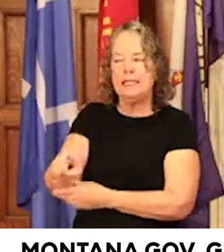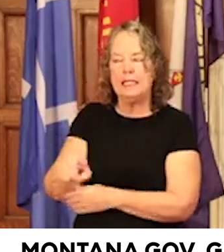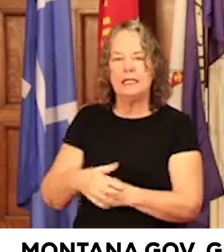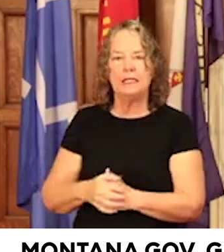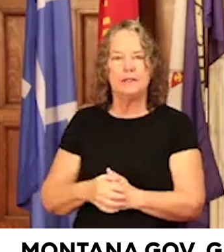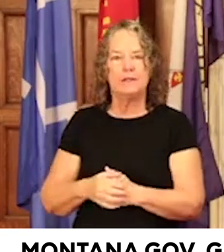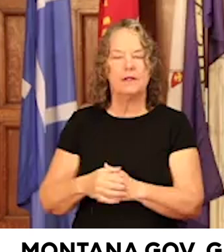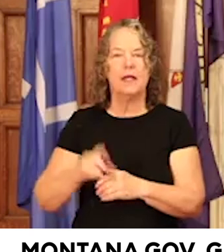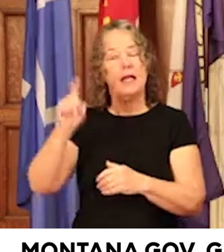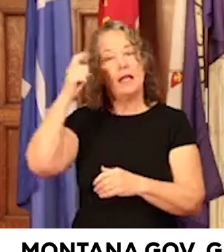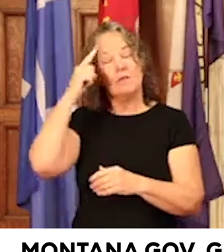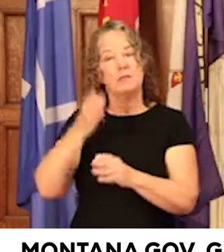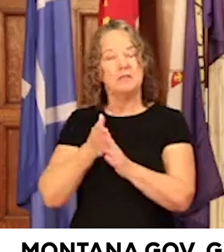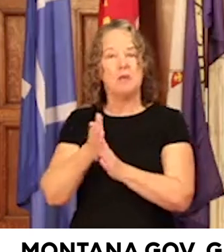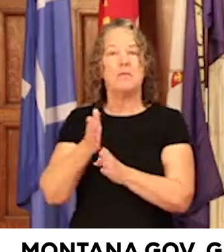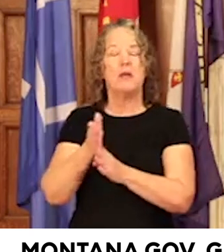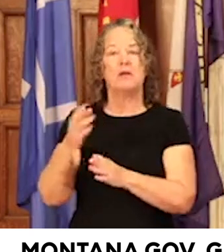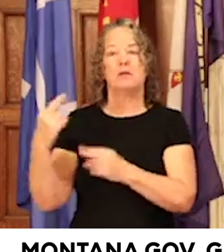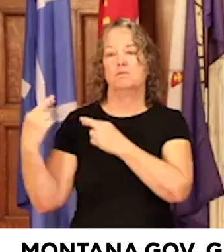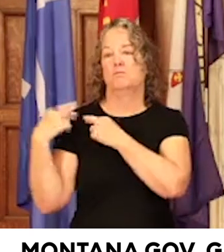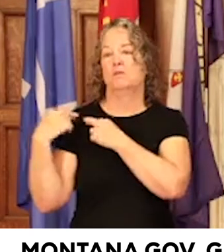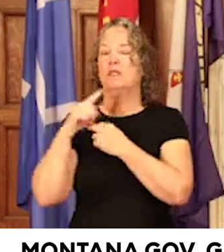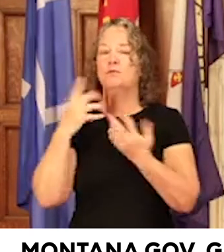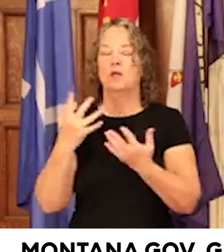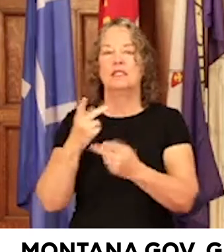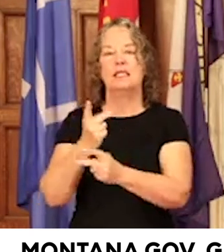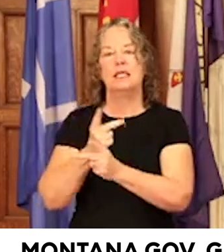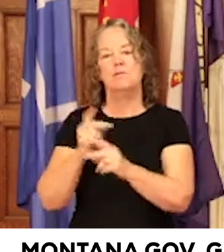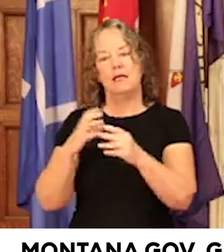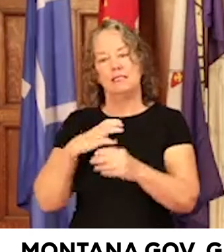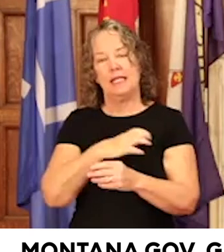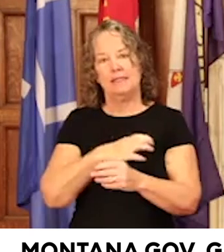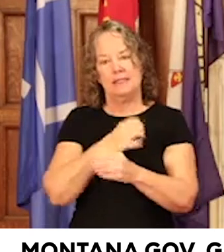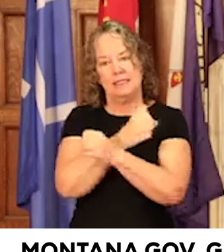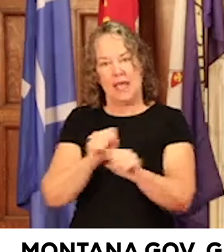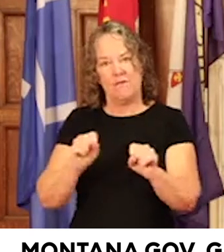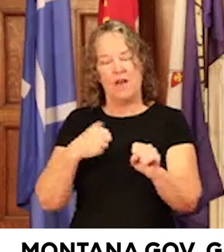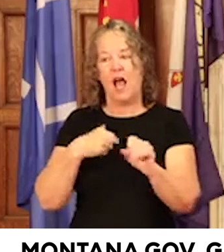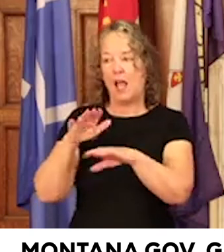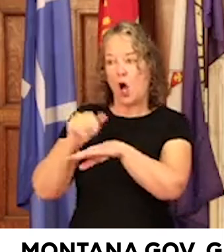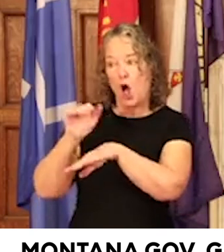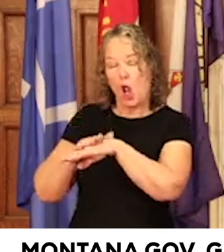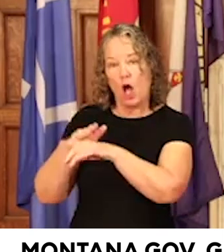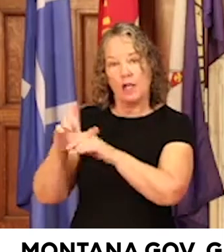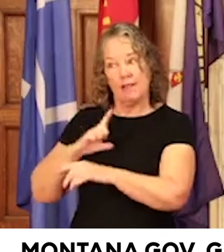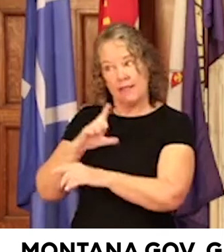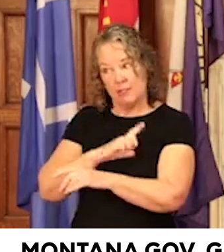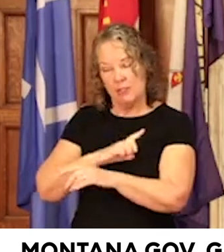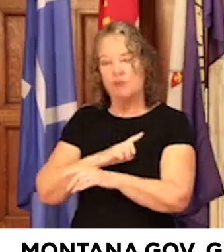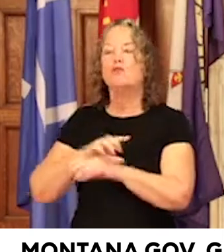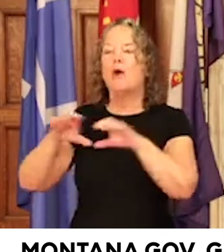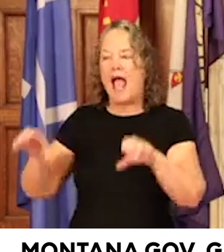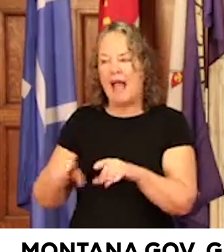Government's chief responsibility is to keep citizens safe. And I call on the legislature to act with the urgency that